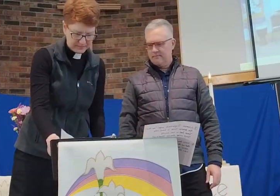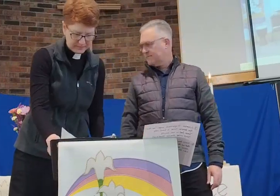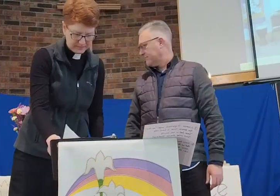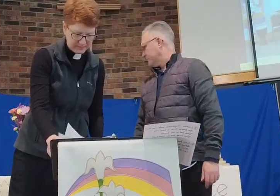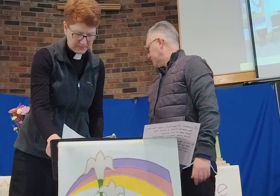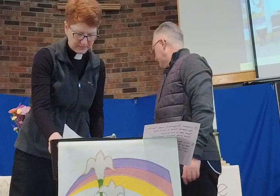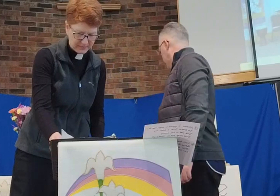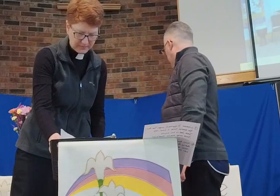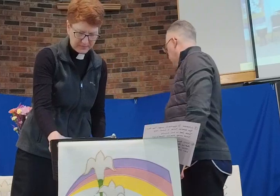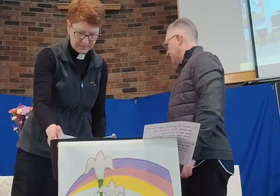Alleluia.